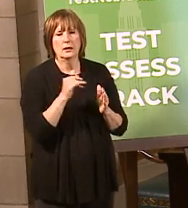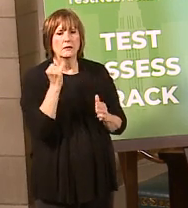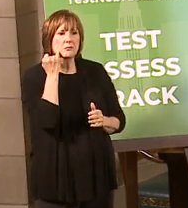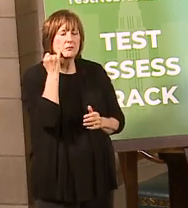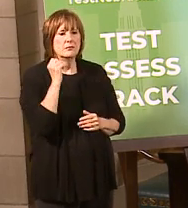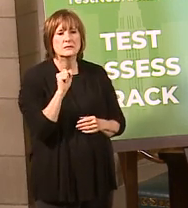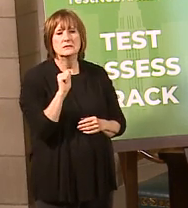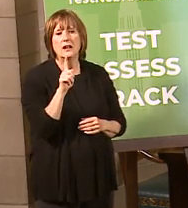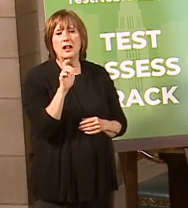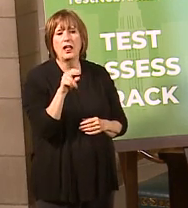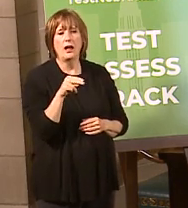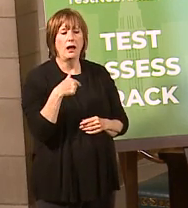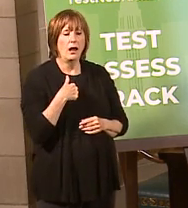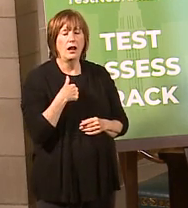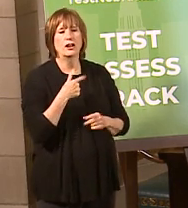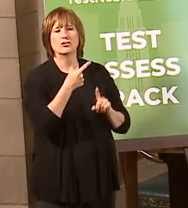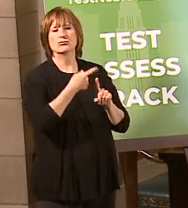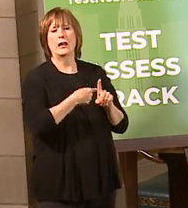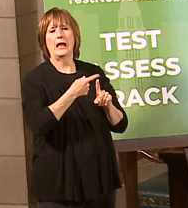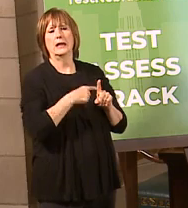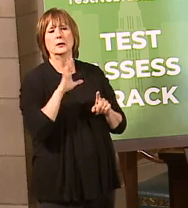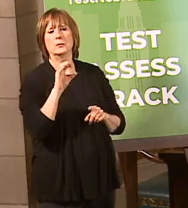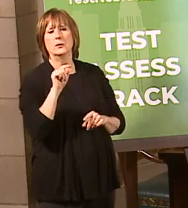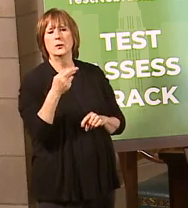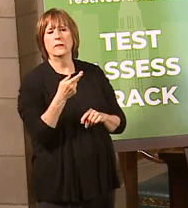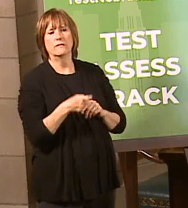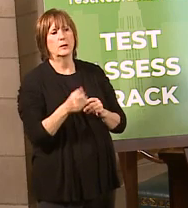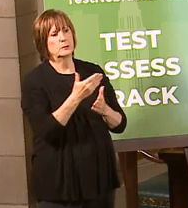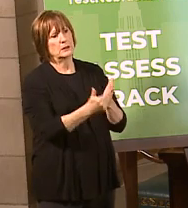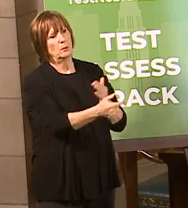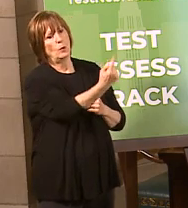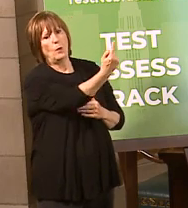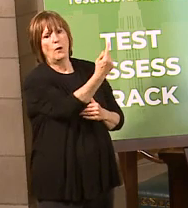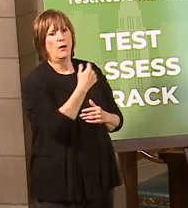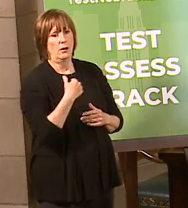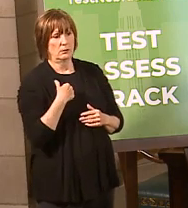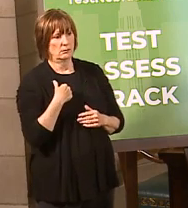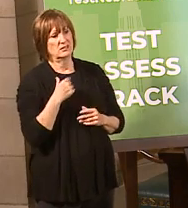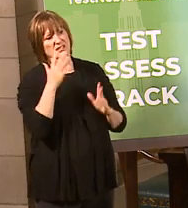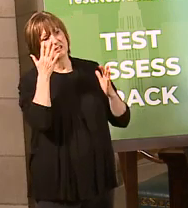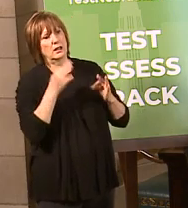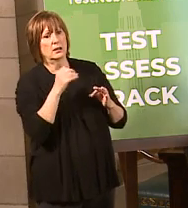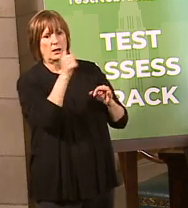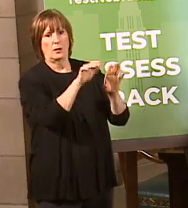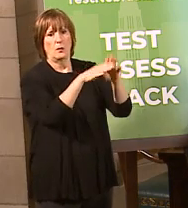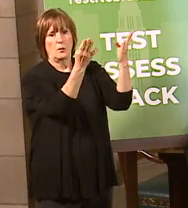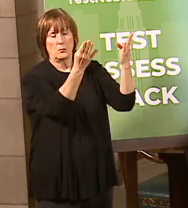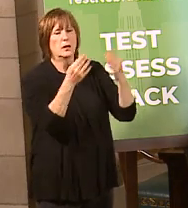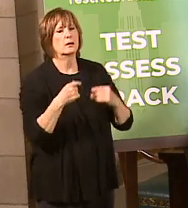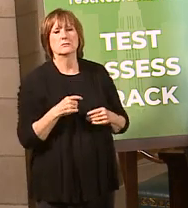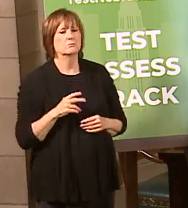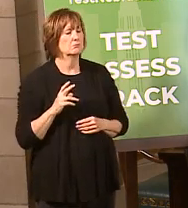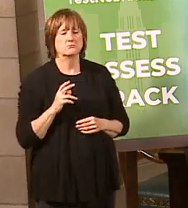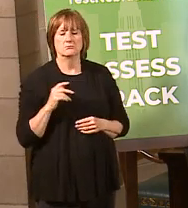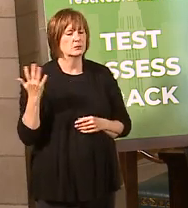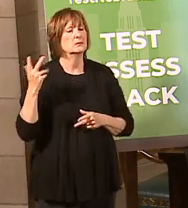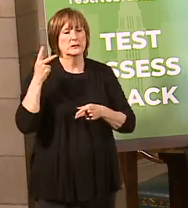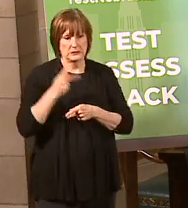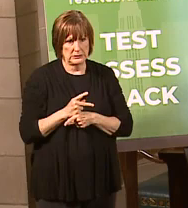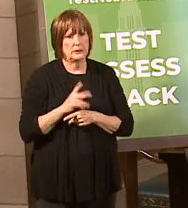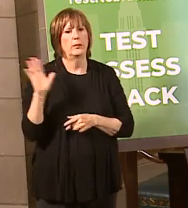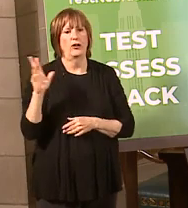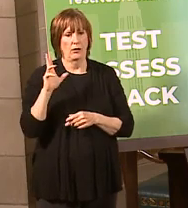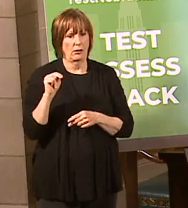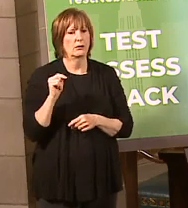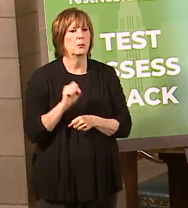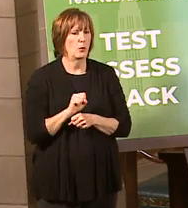say, in a salon, and you decline to reopen, are you going to lose your benefits? And the answer to that would be no. Because if, again, what we've directed